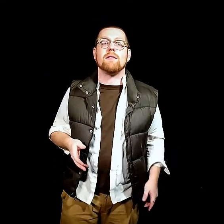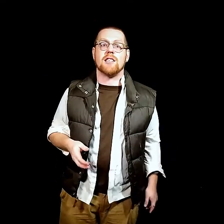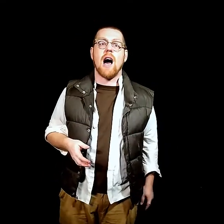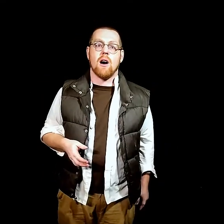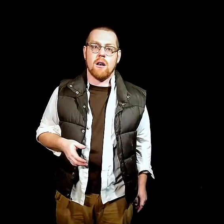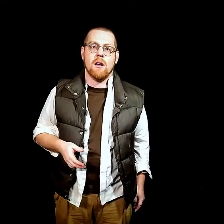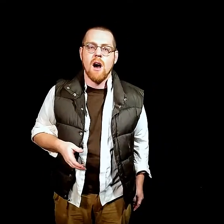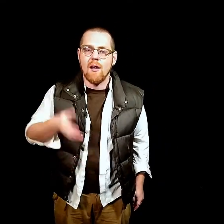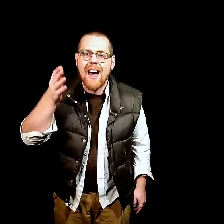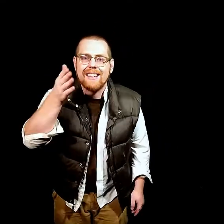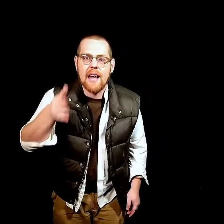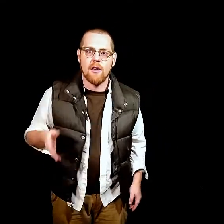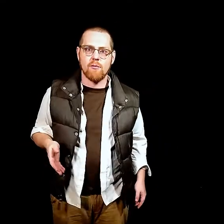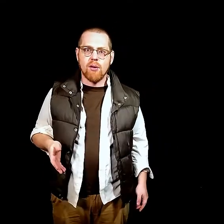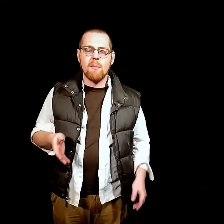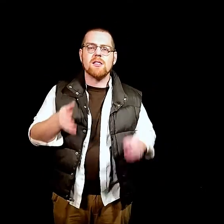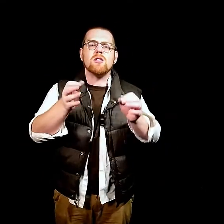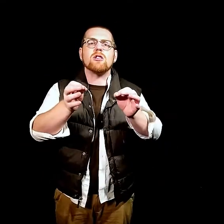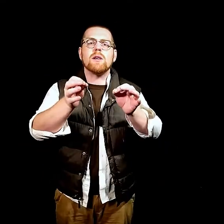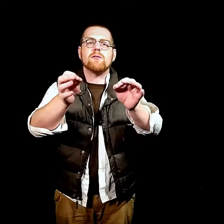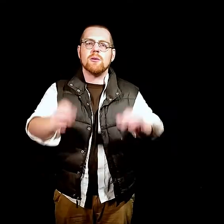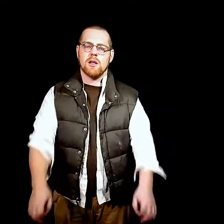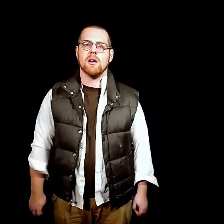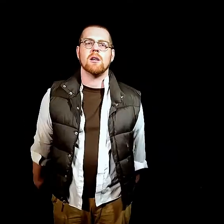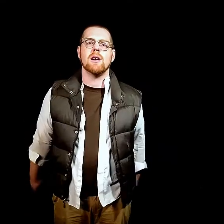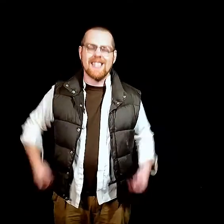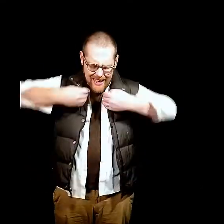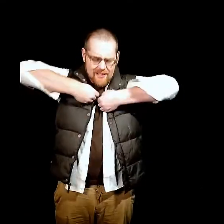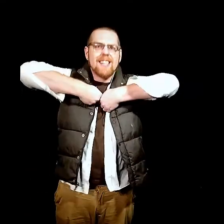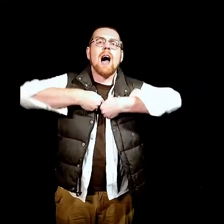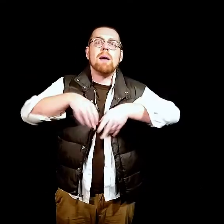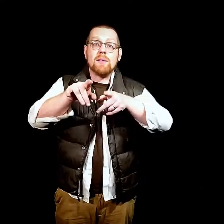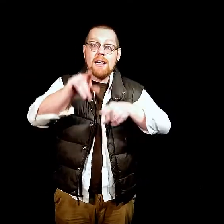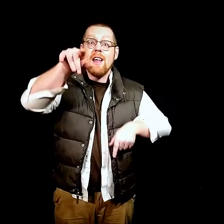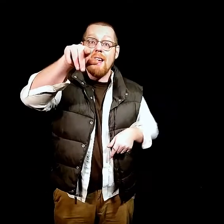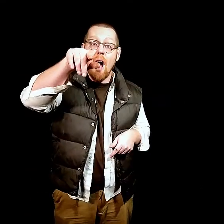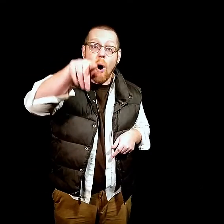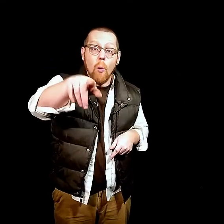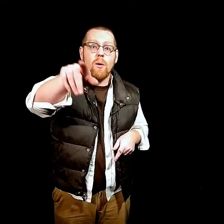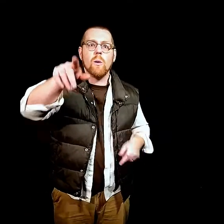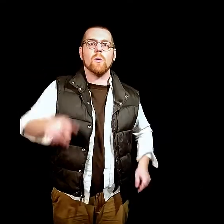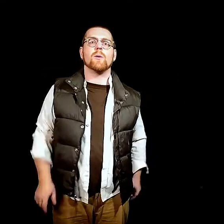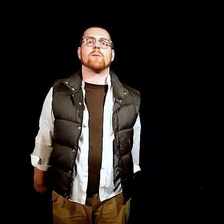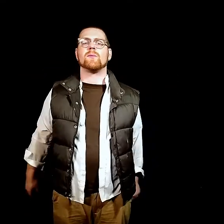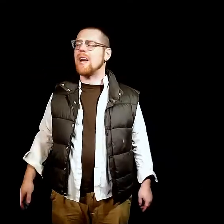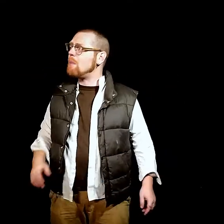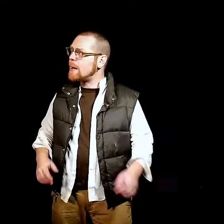Zion, of that land of promise and sweet fruit. It's not until I'm empty that hope will root. And Micah,